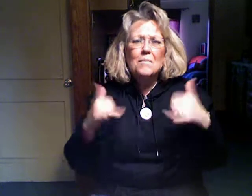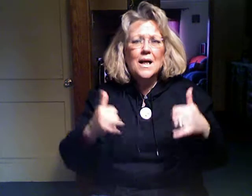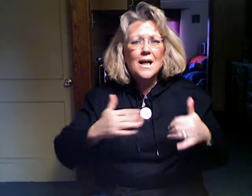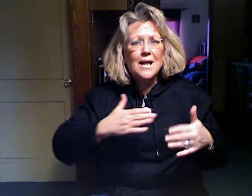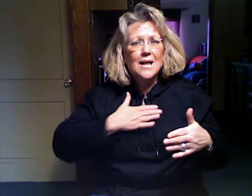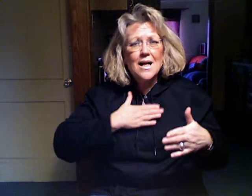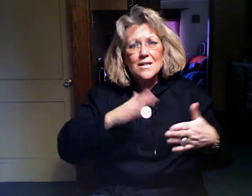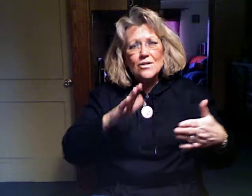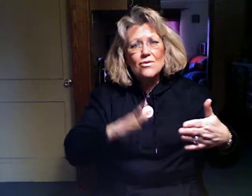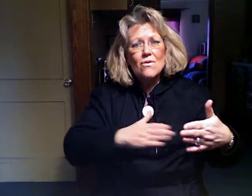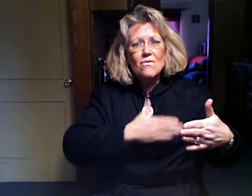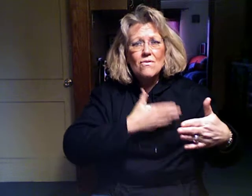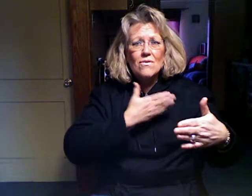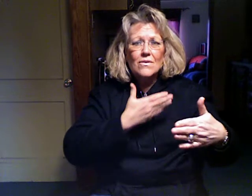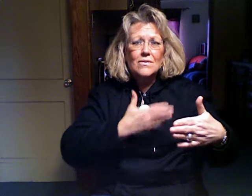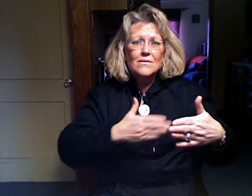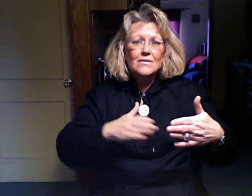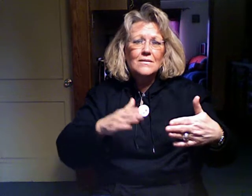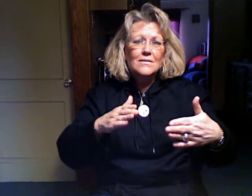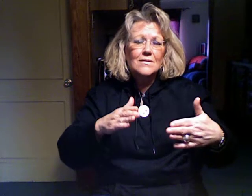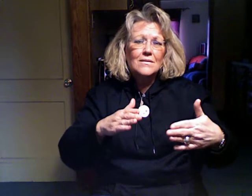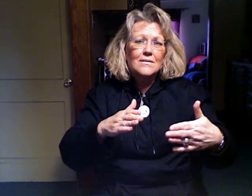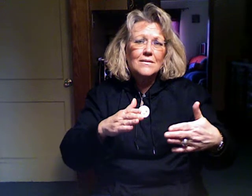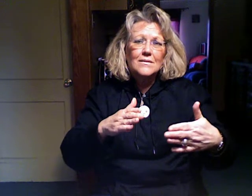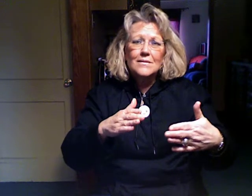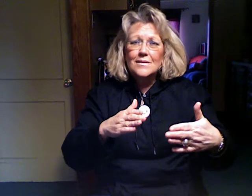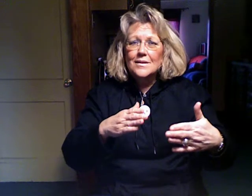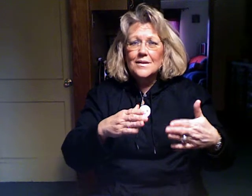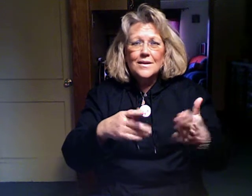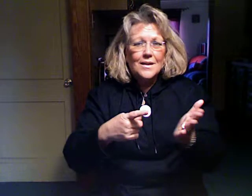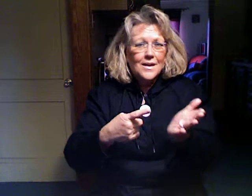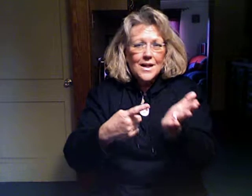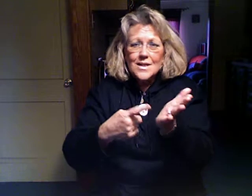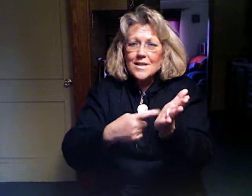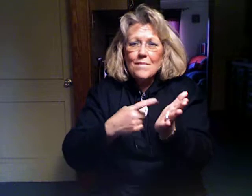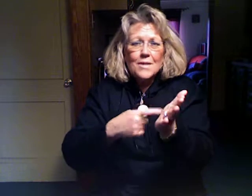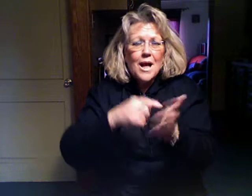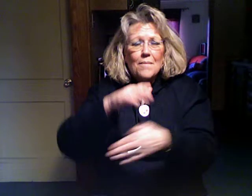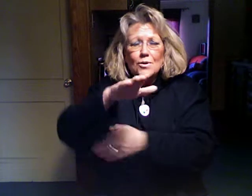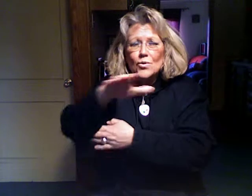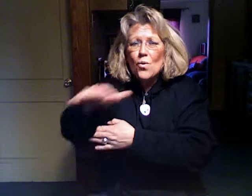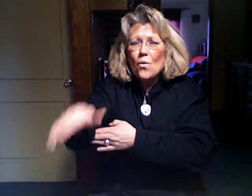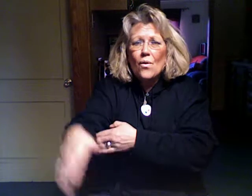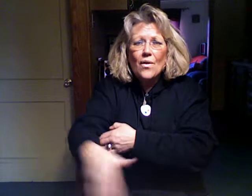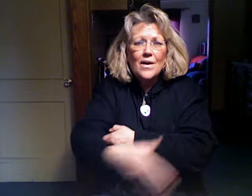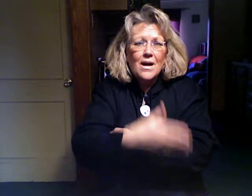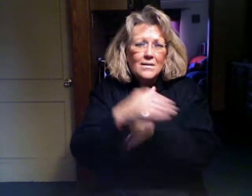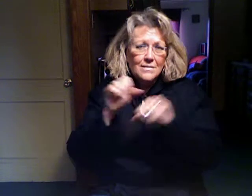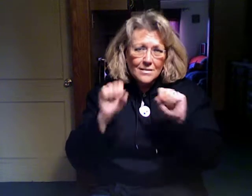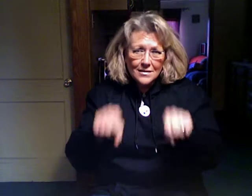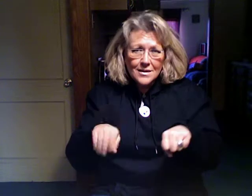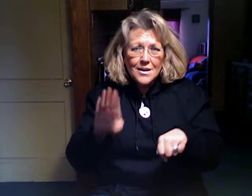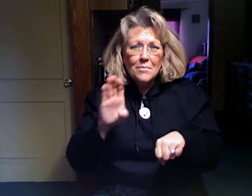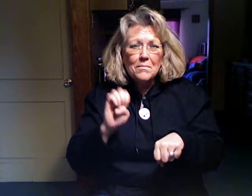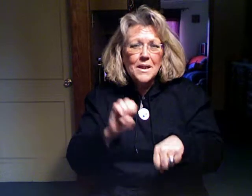play my songs And sometimes other nights can be